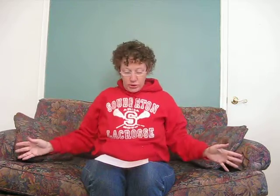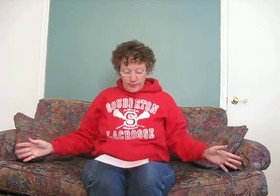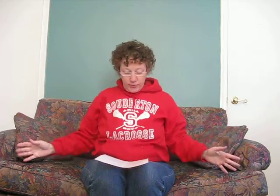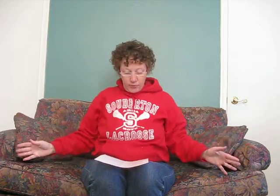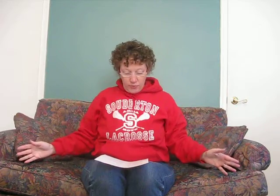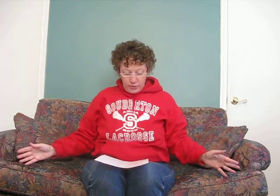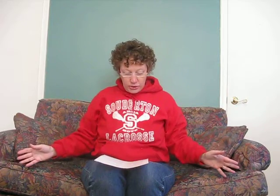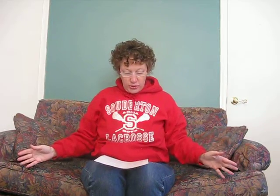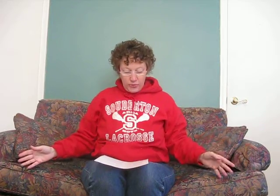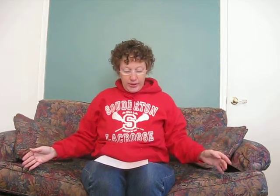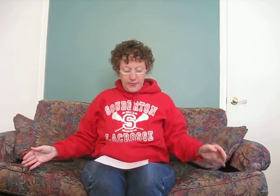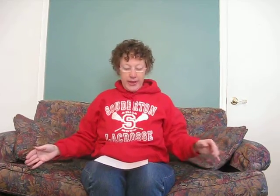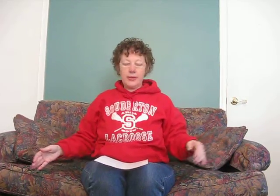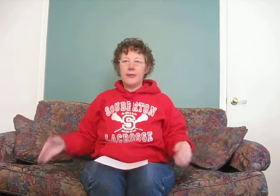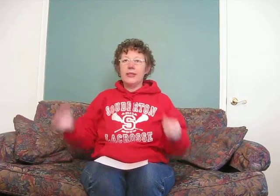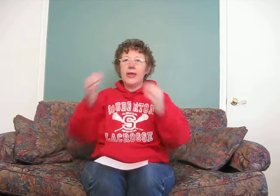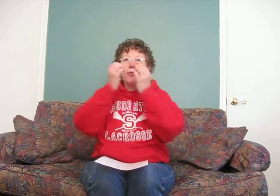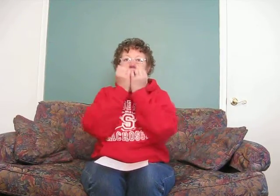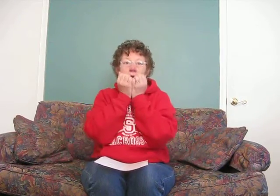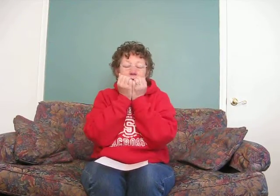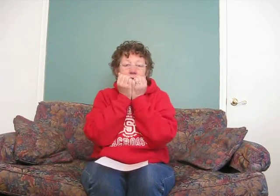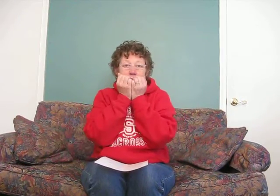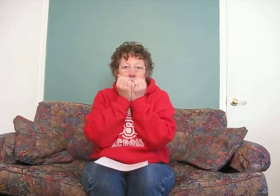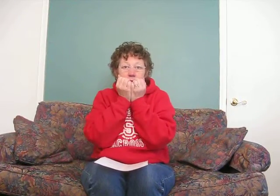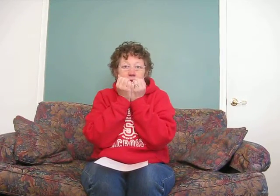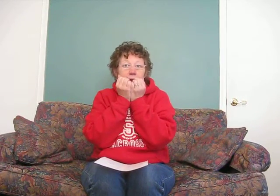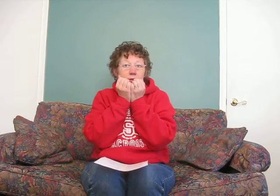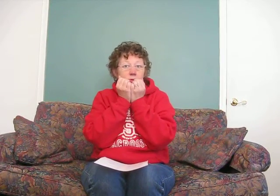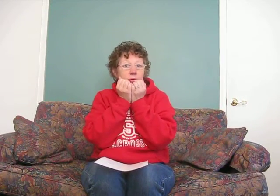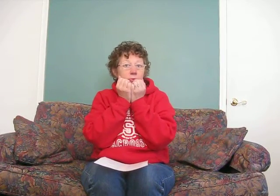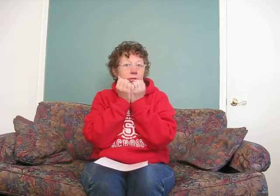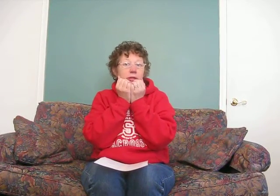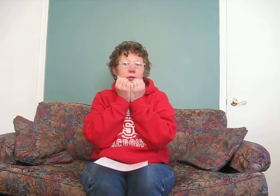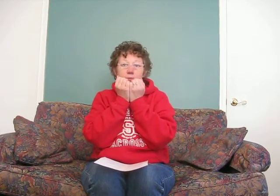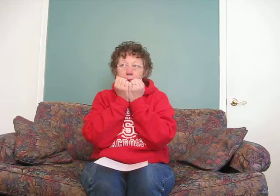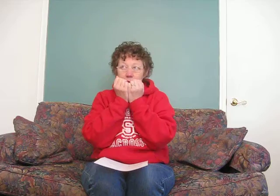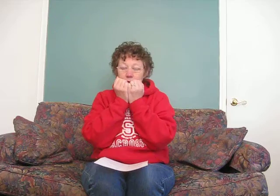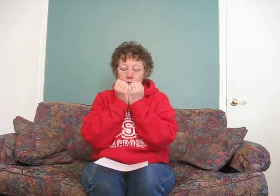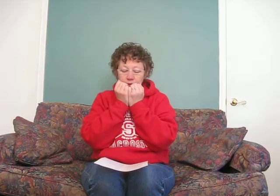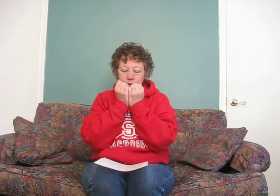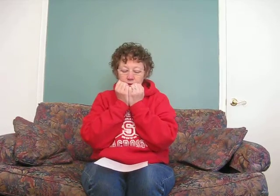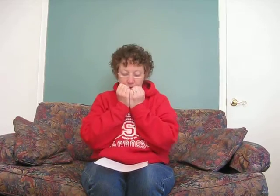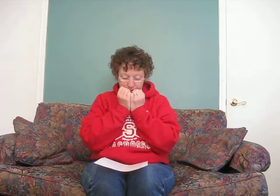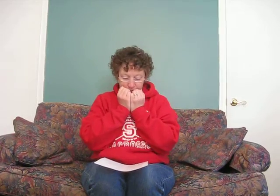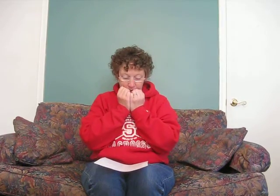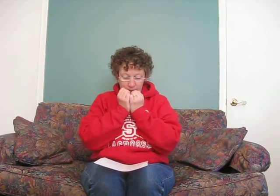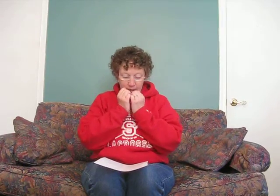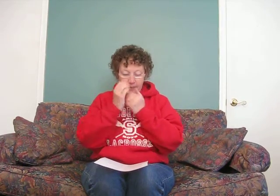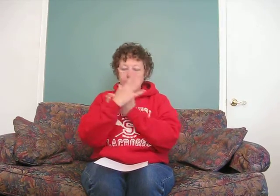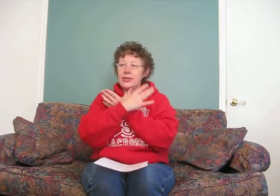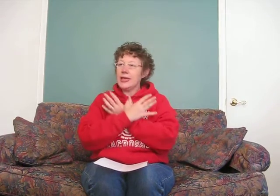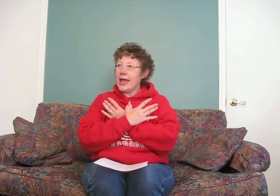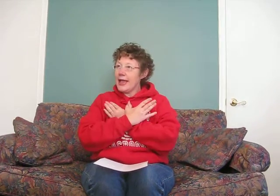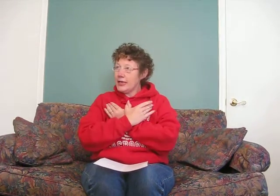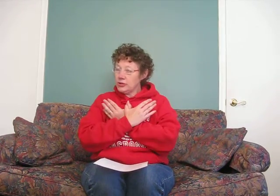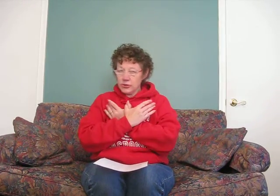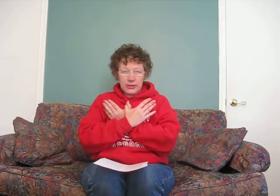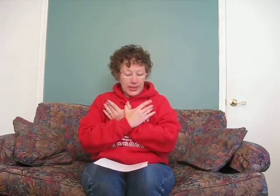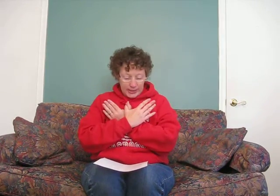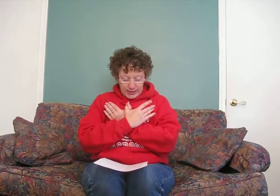of the Lord shown around about them. And they were terrified. You're going to pretend like they're biting your fingers. But the angel said to